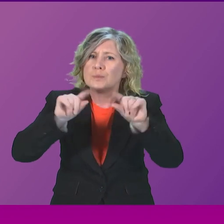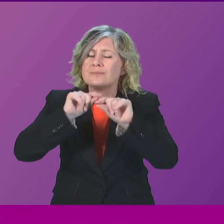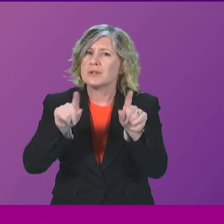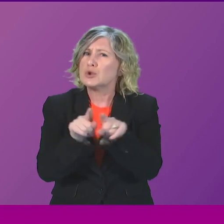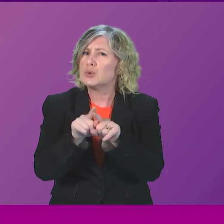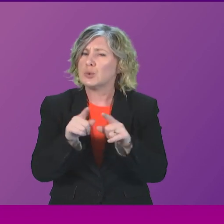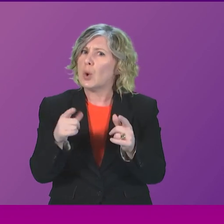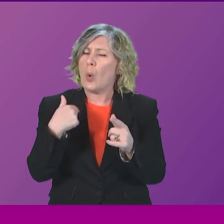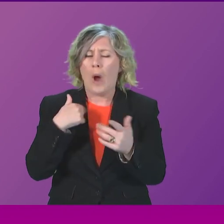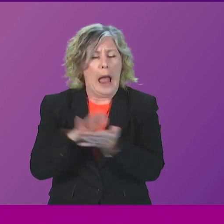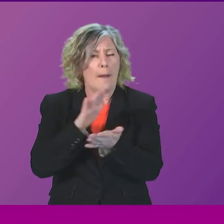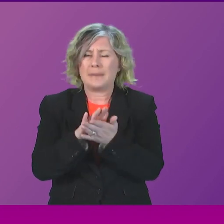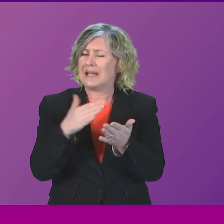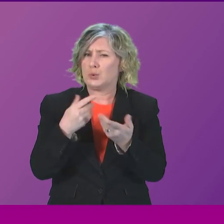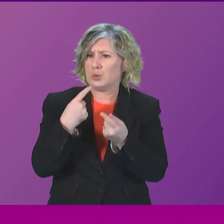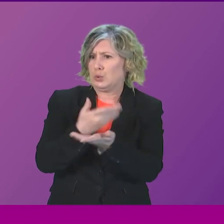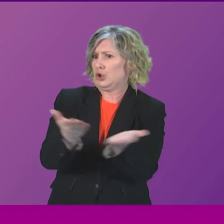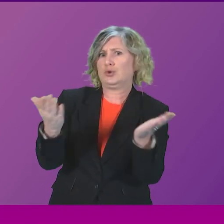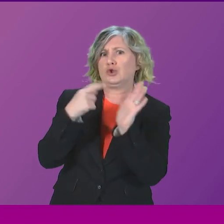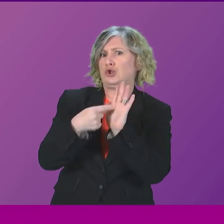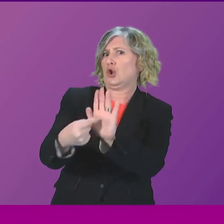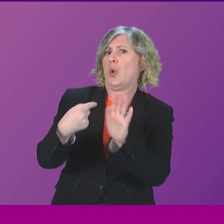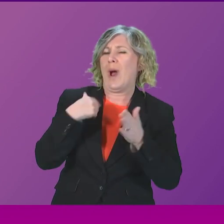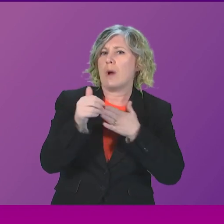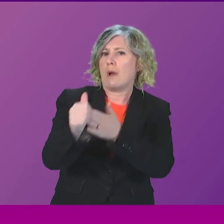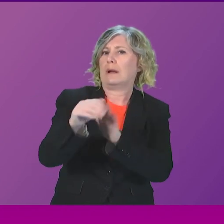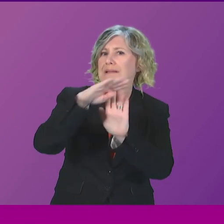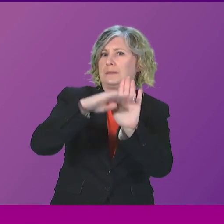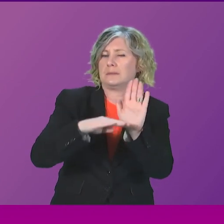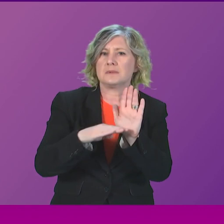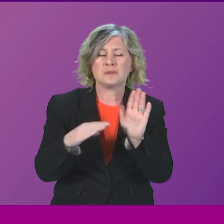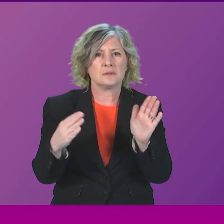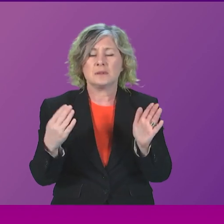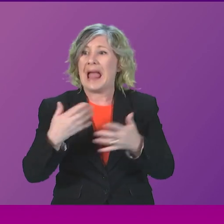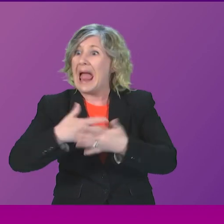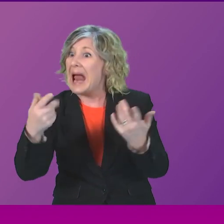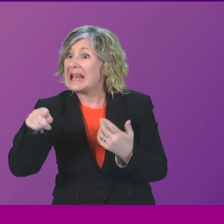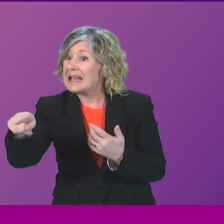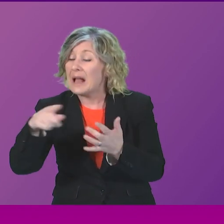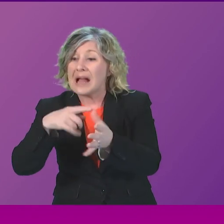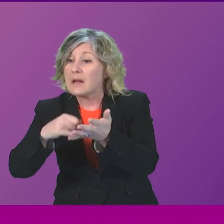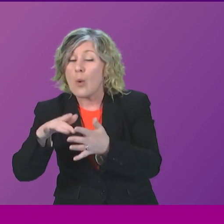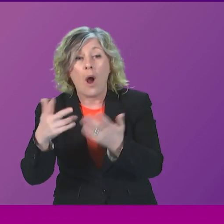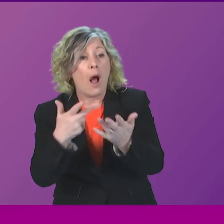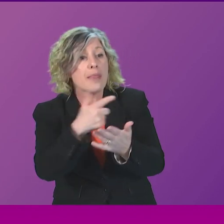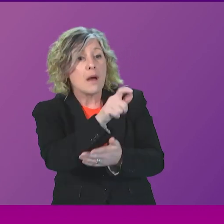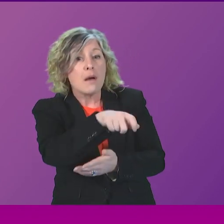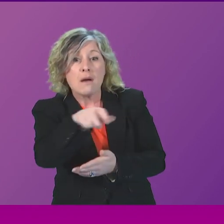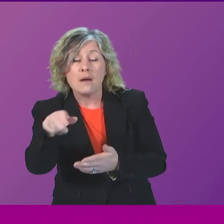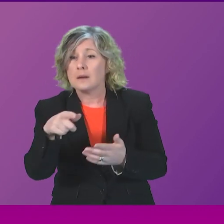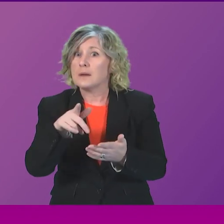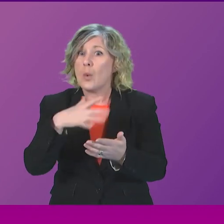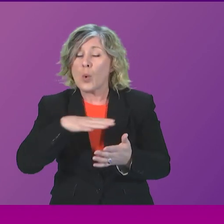guidance to be shared. I'm more than happy to write to Anasawa or any other member who has an interest around how we comply